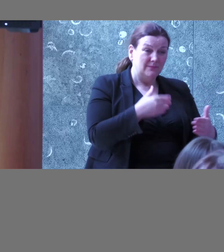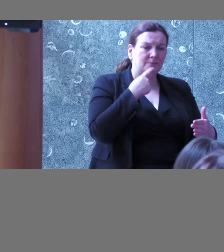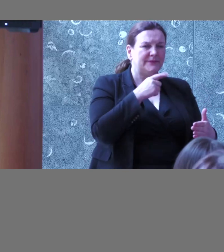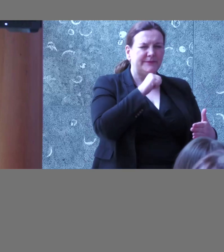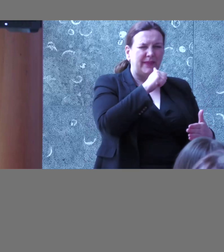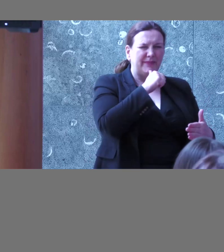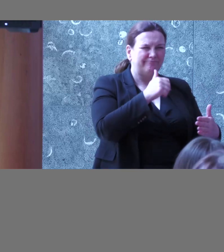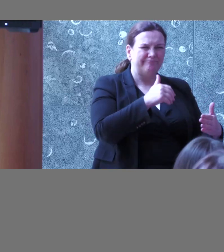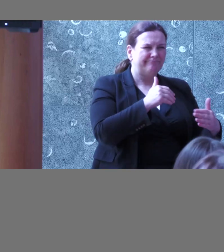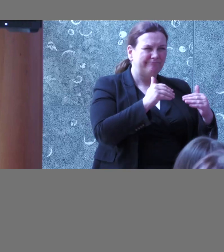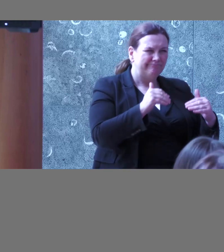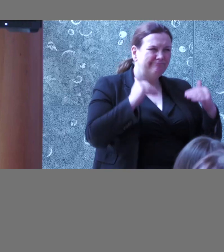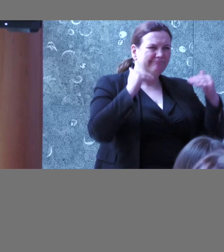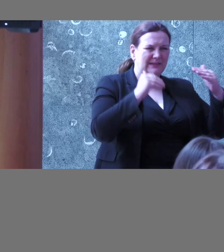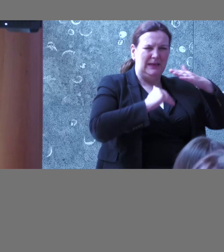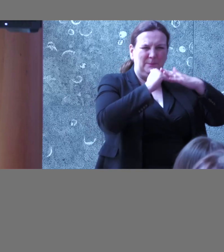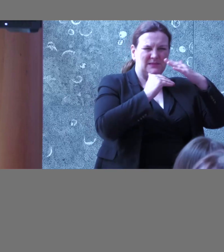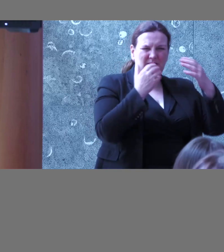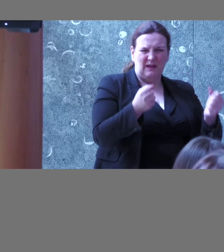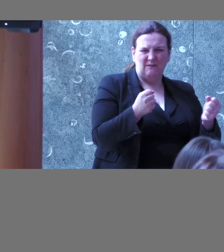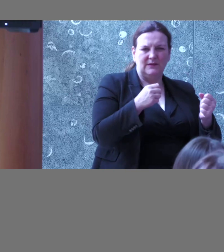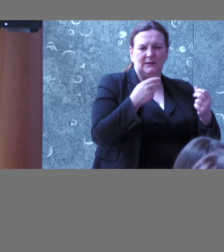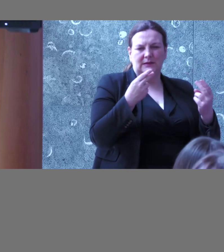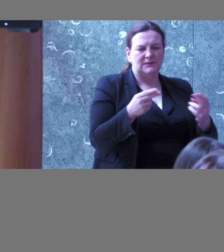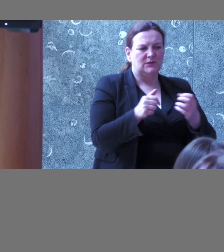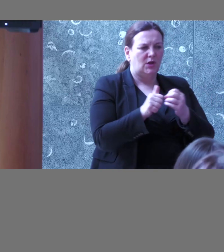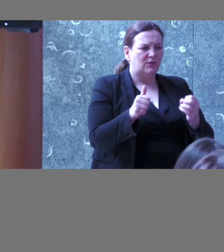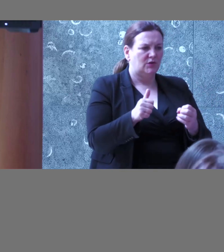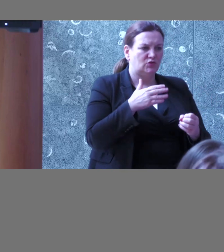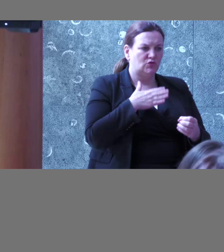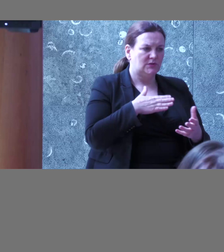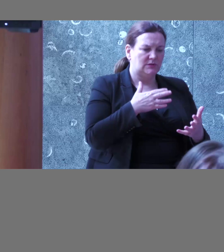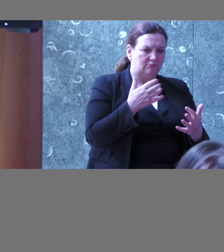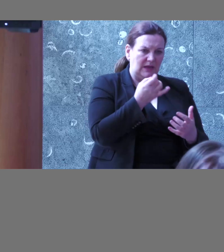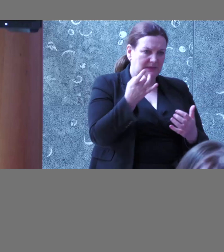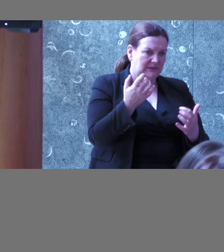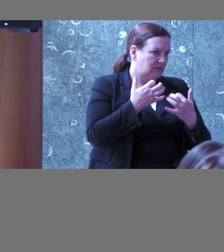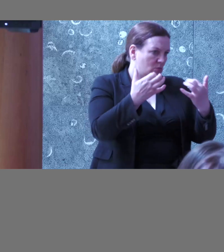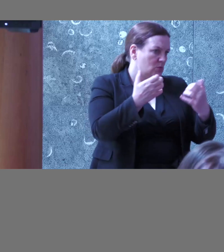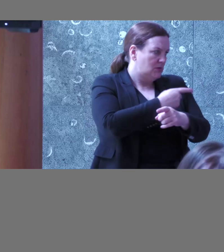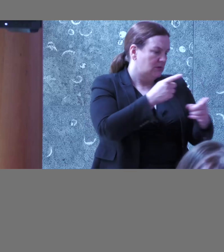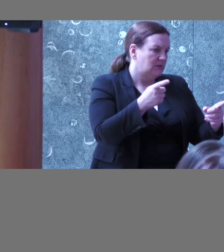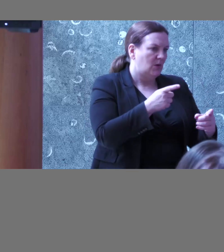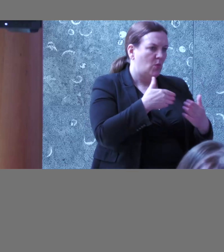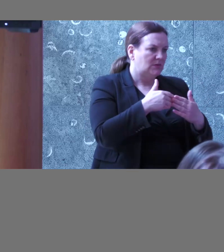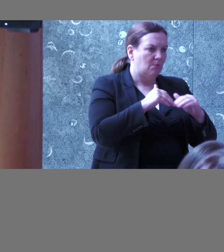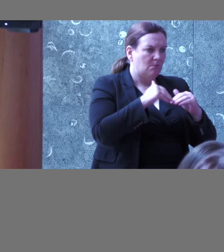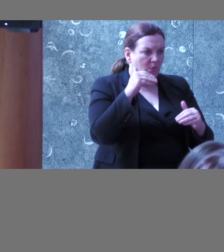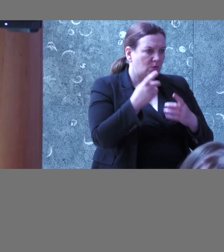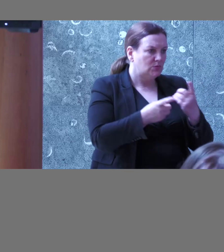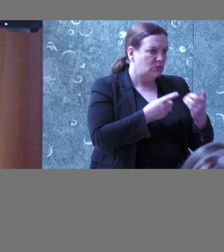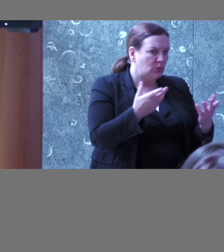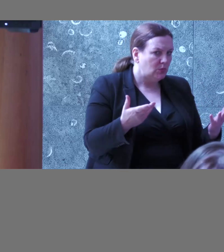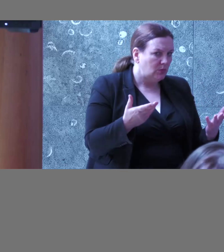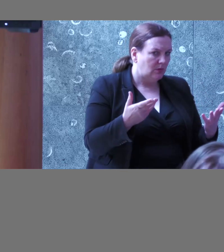solution. I'm just curious and kind of for the audience what you have done to kind of further that process so